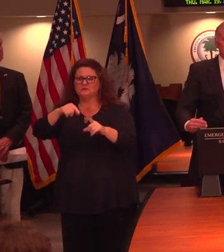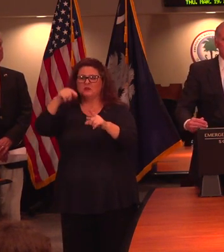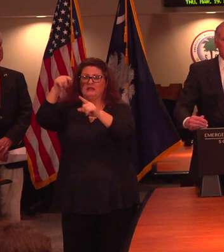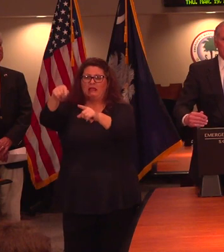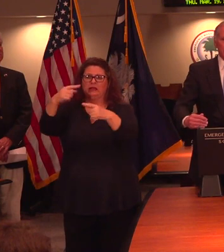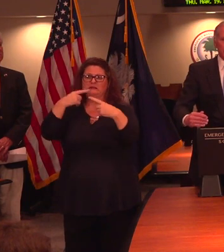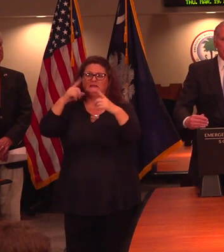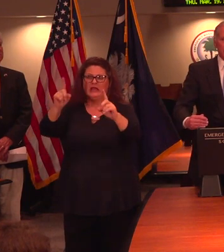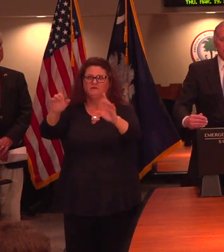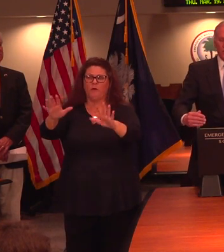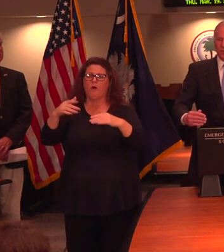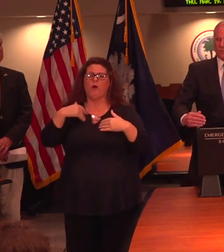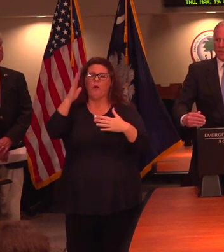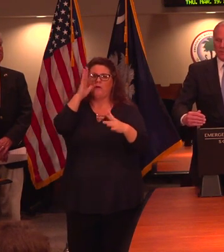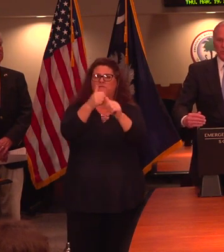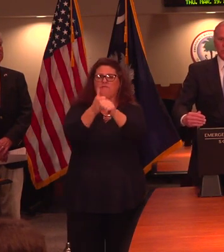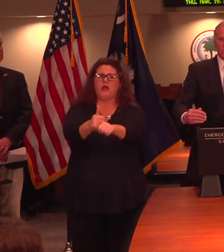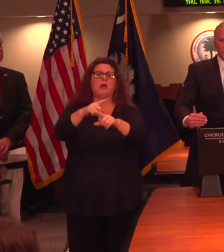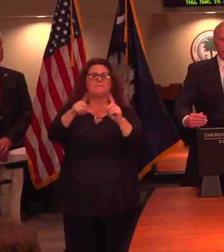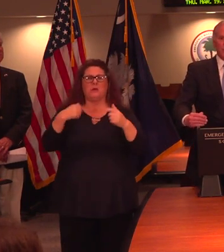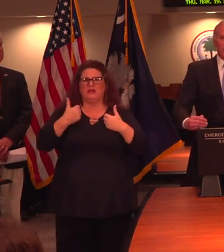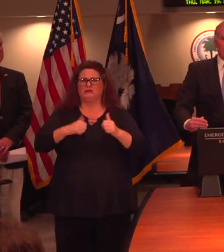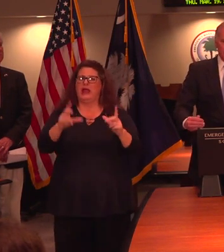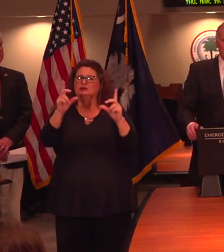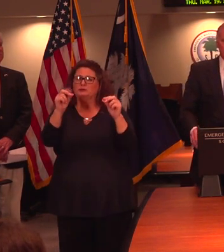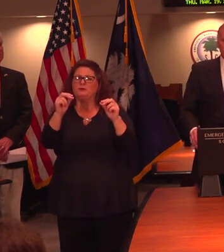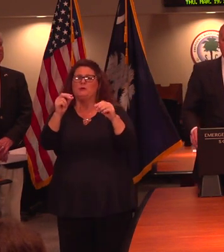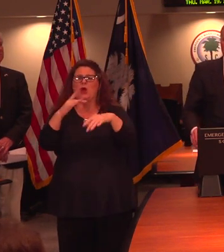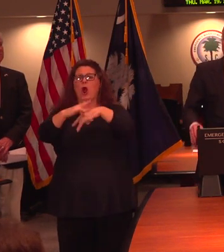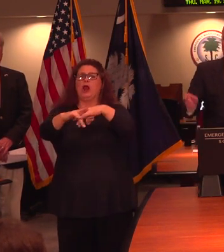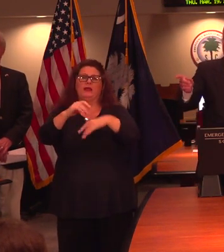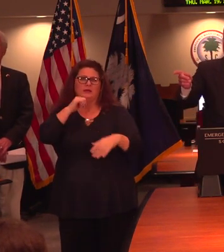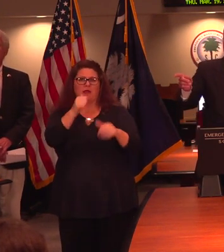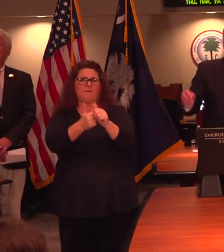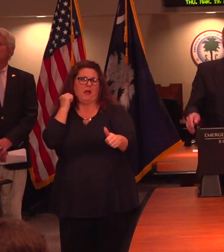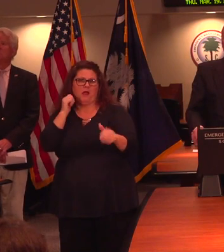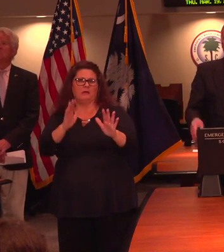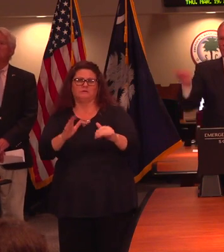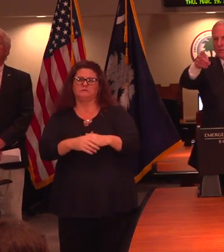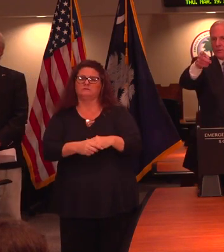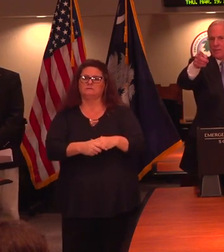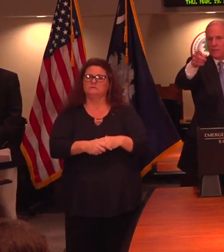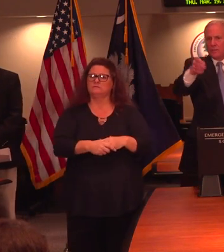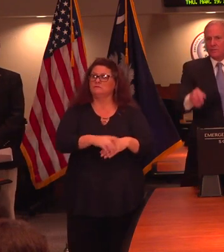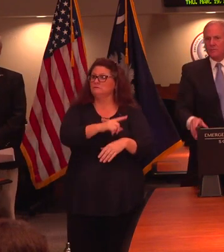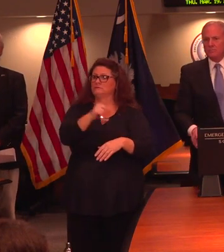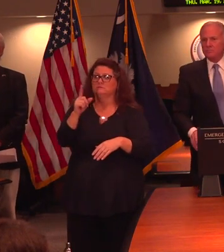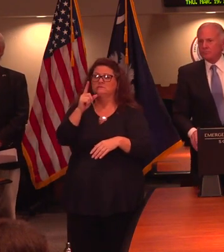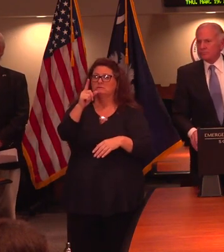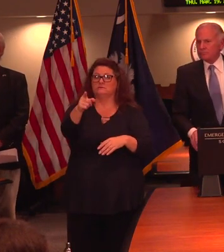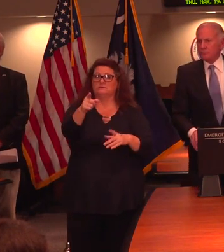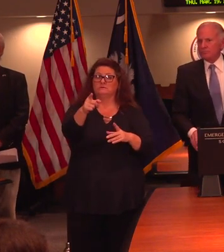that is necessary to get done, we're trying to do it sooner and not later. Yes, sir. Go to that gentleman.